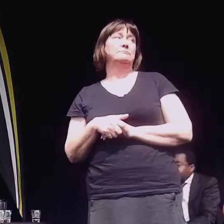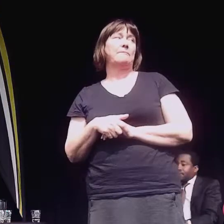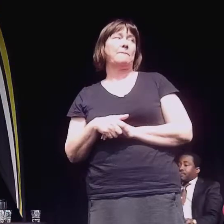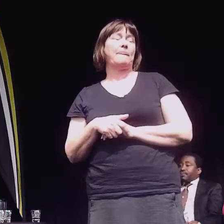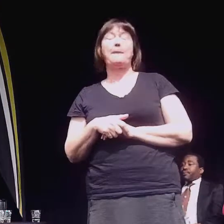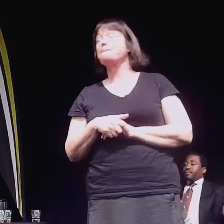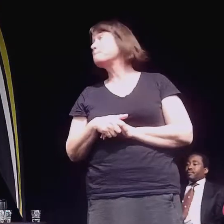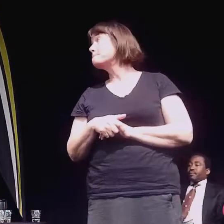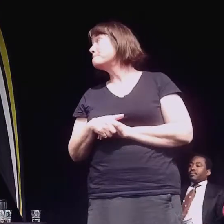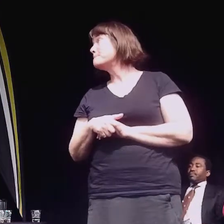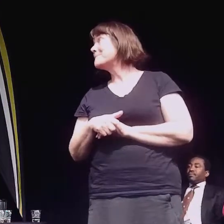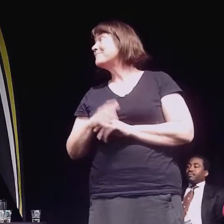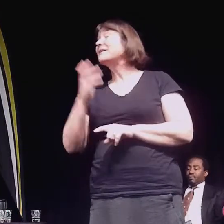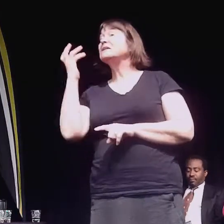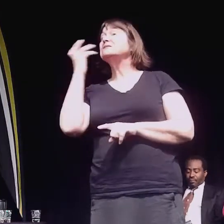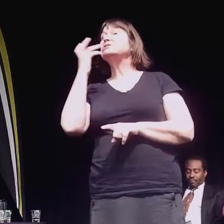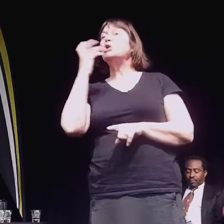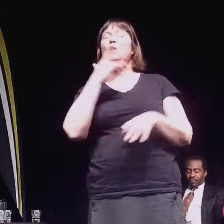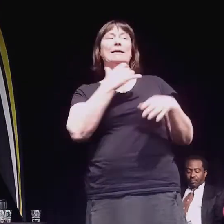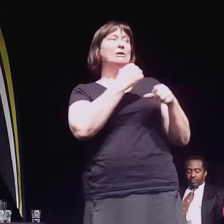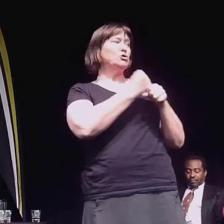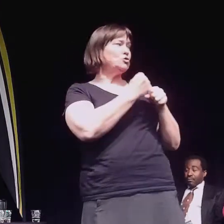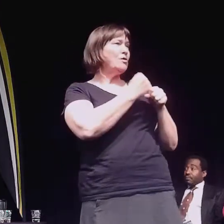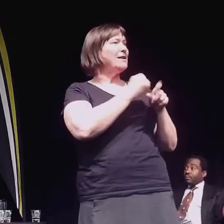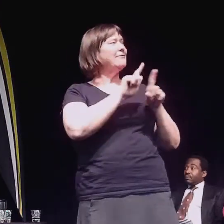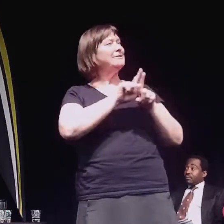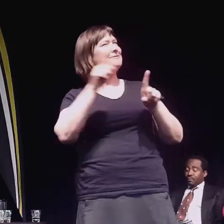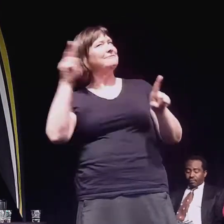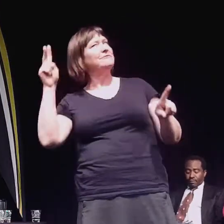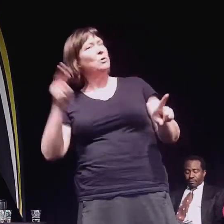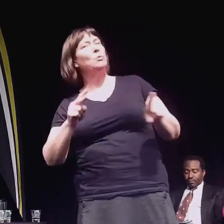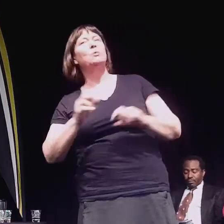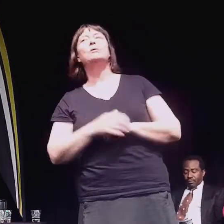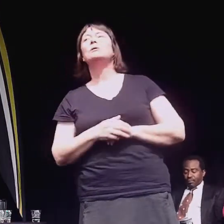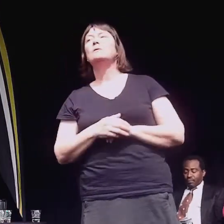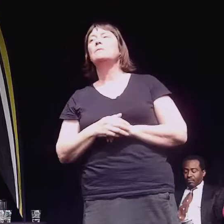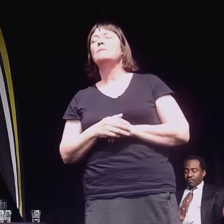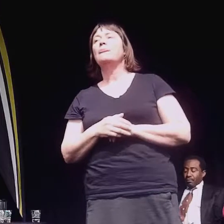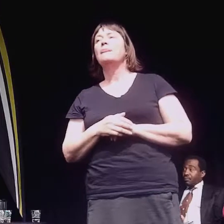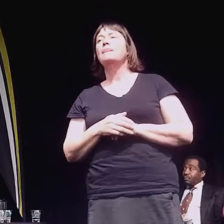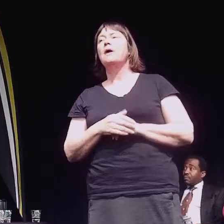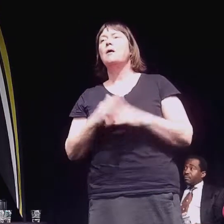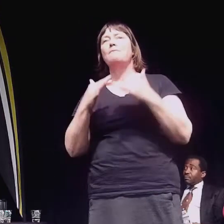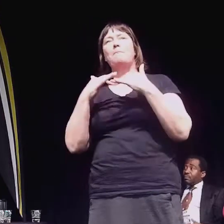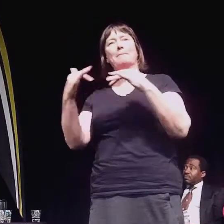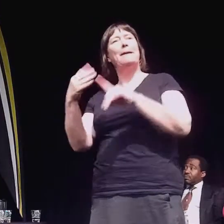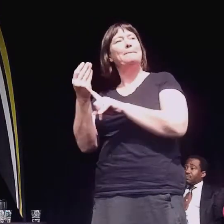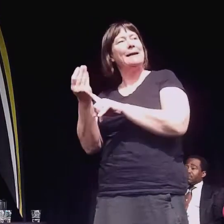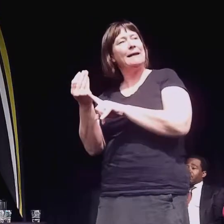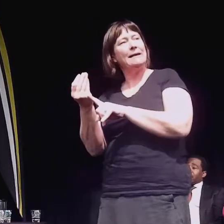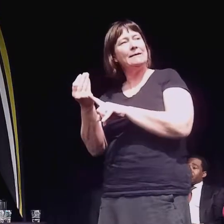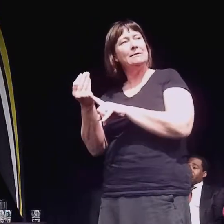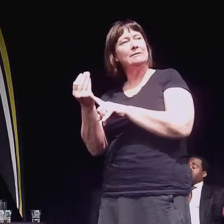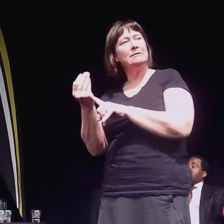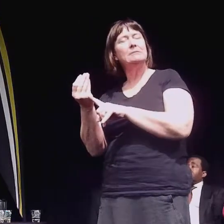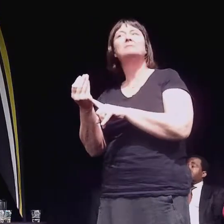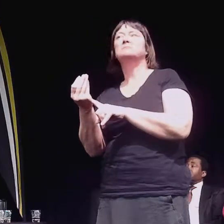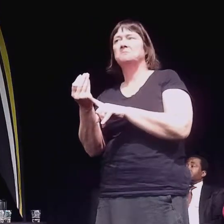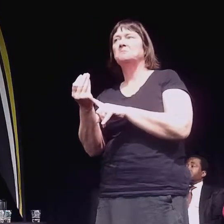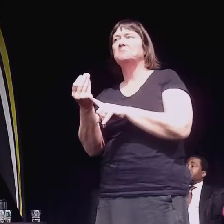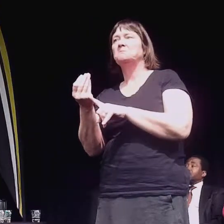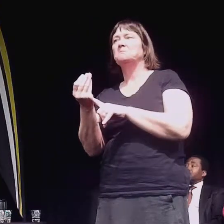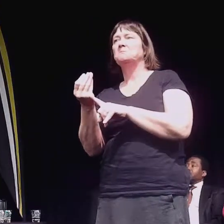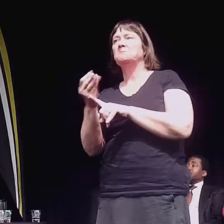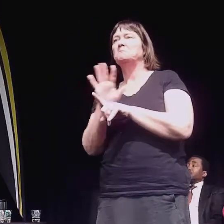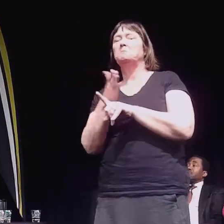I'm sorry. Grant, you know, I've got a different view here. When it comes to public money, he just talked